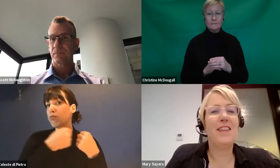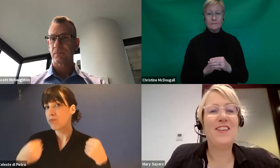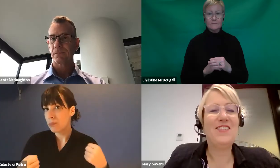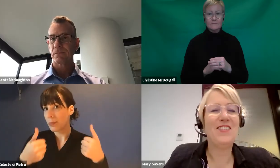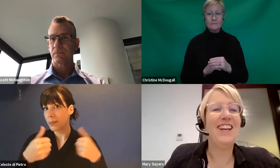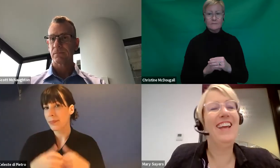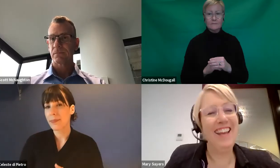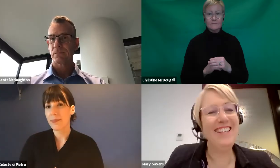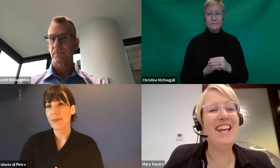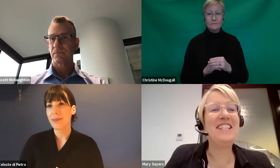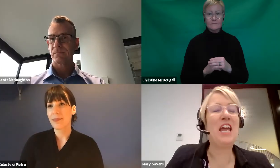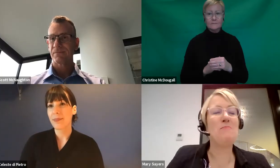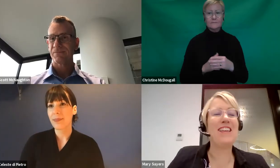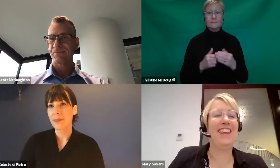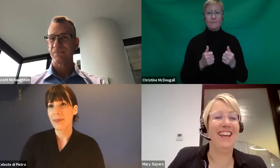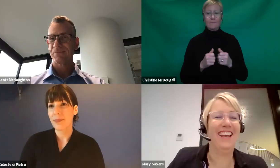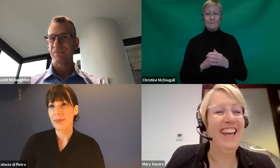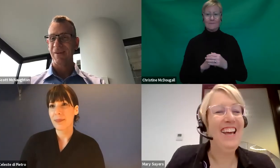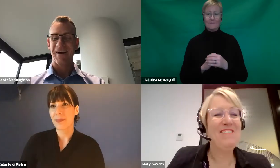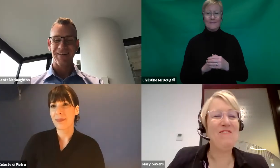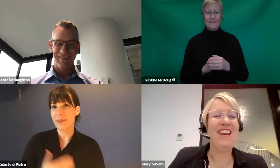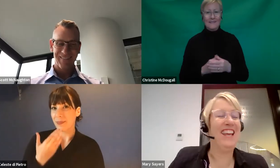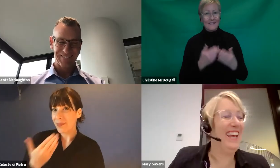Terrific. Thank you, Scott. Do you need to take a breath?